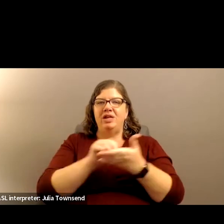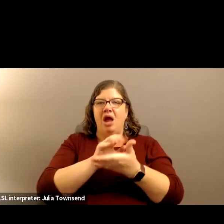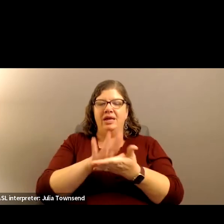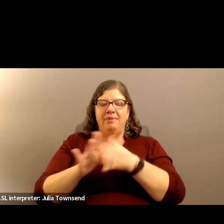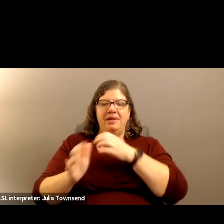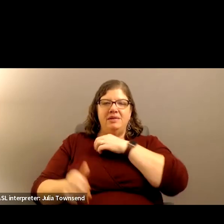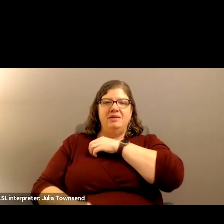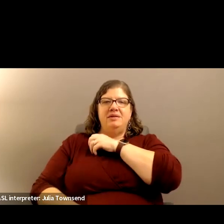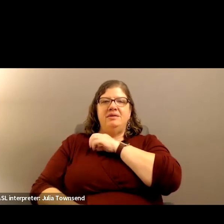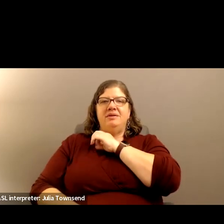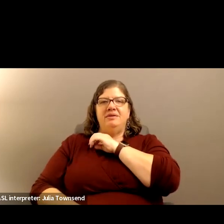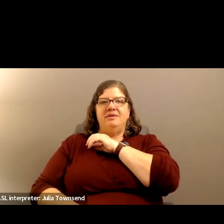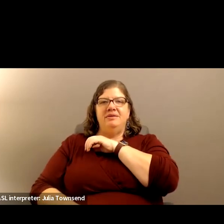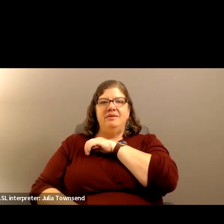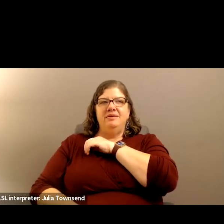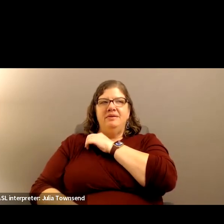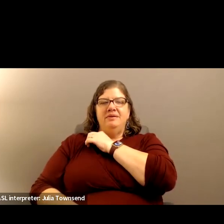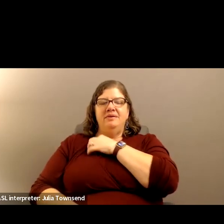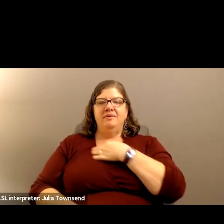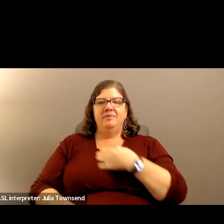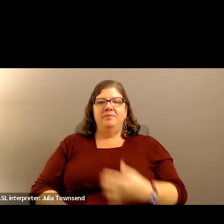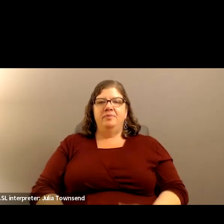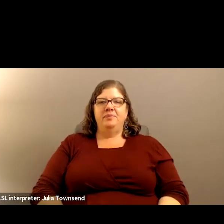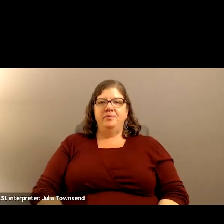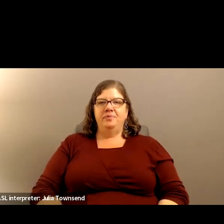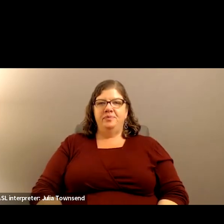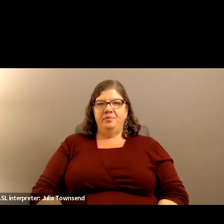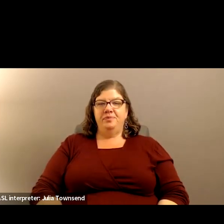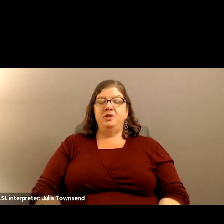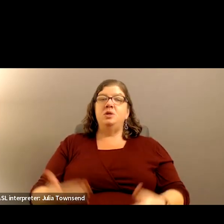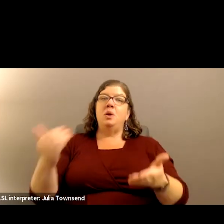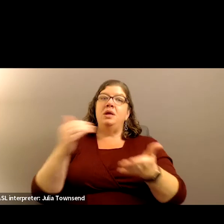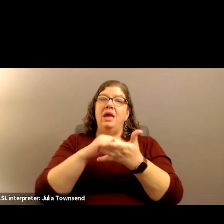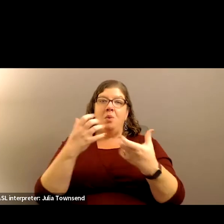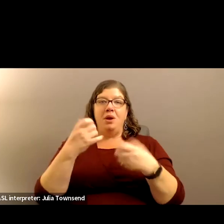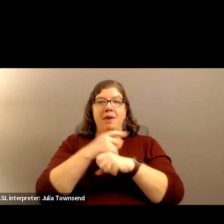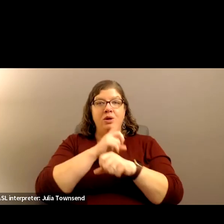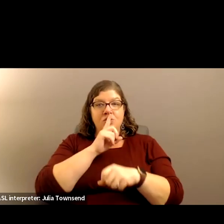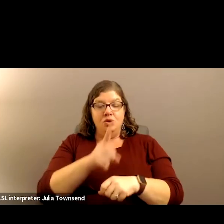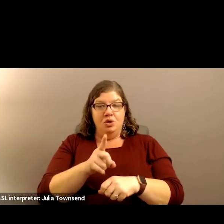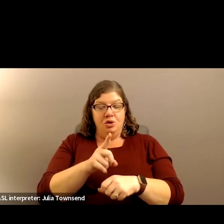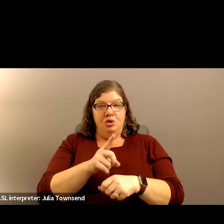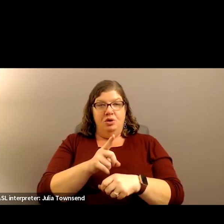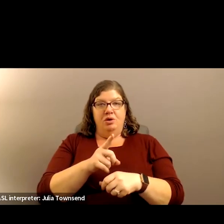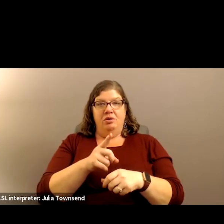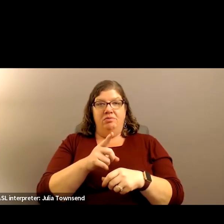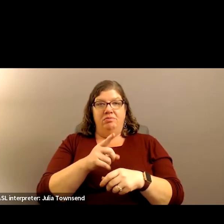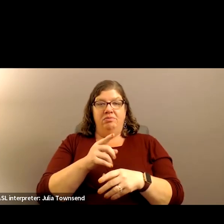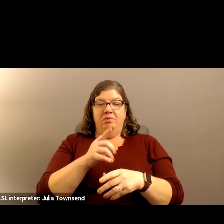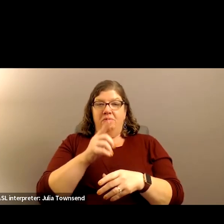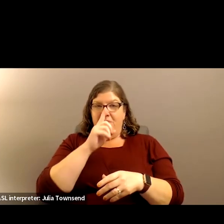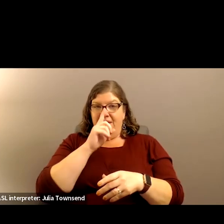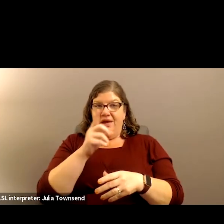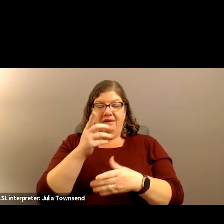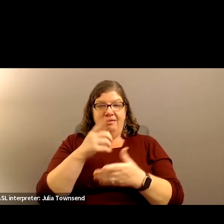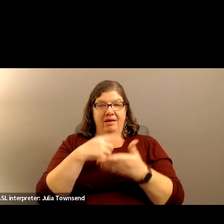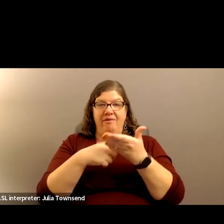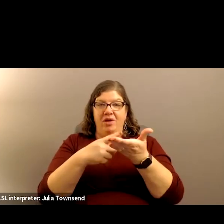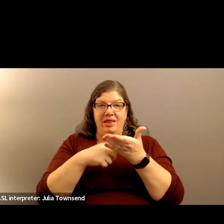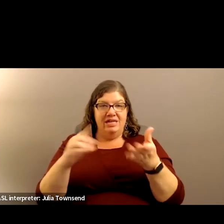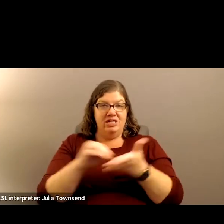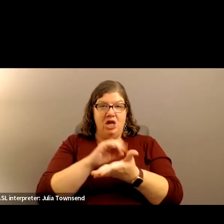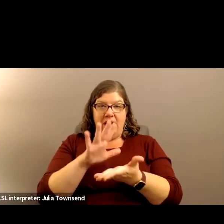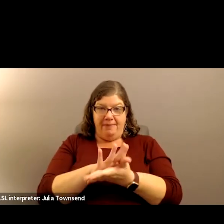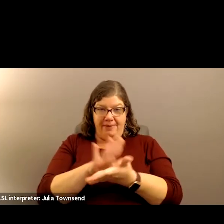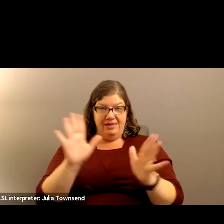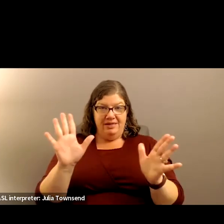well, again, we just wanted to make sure we covered these documents and we